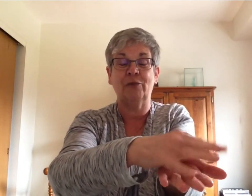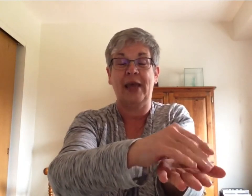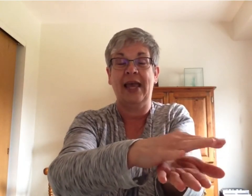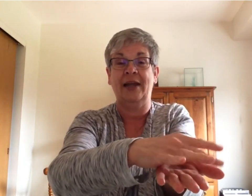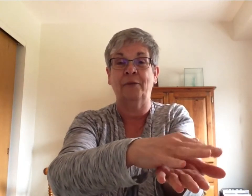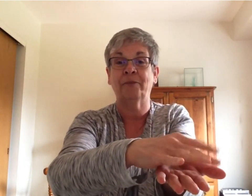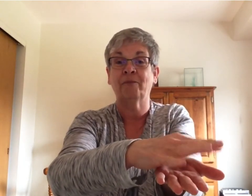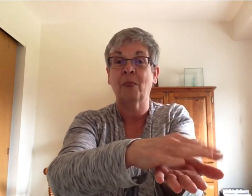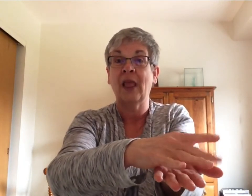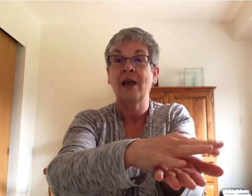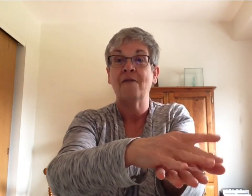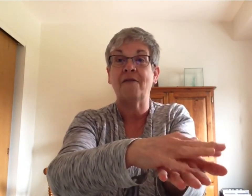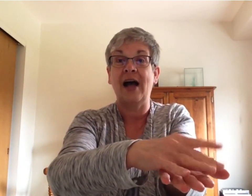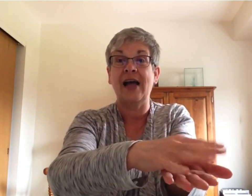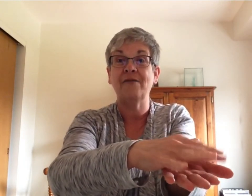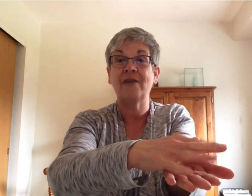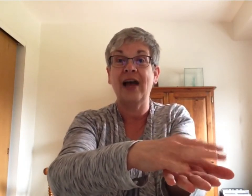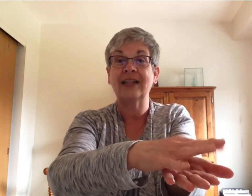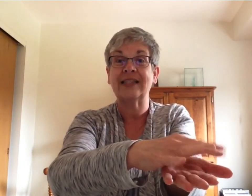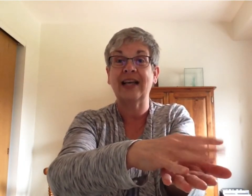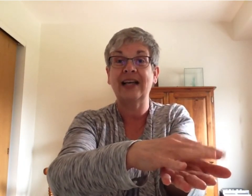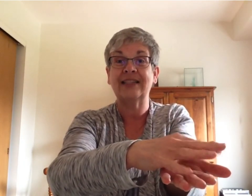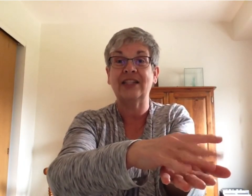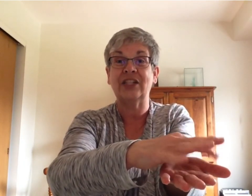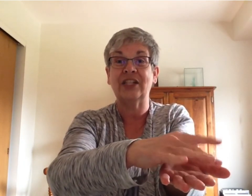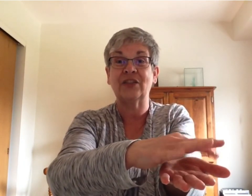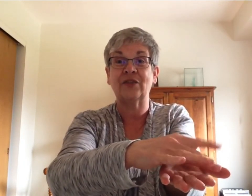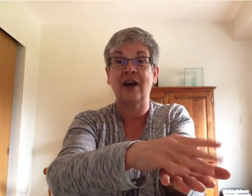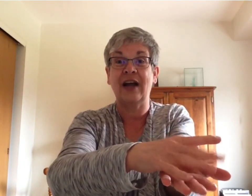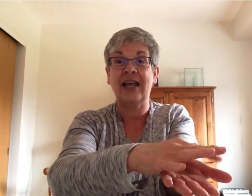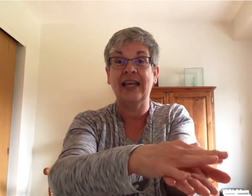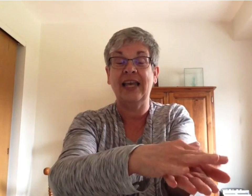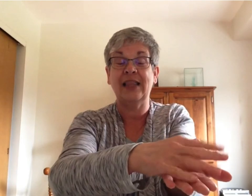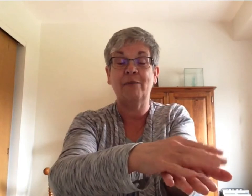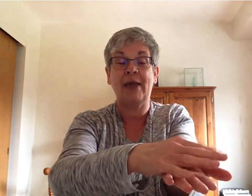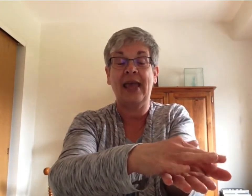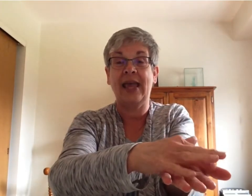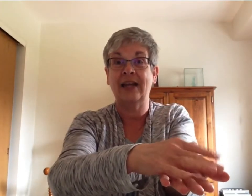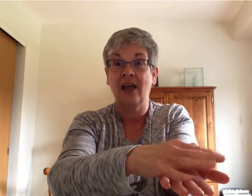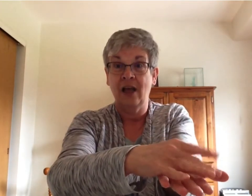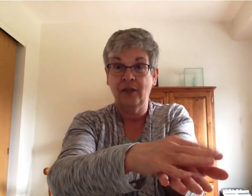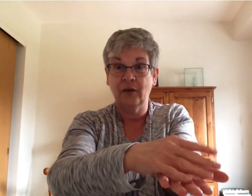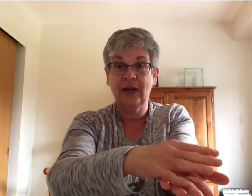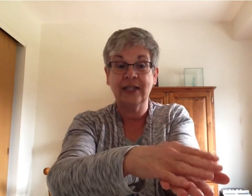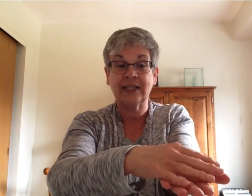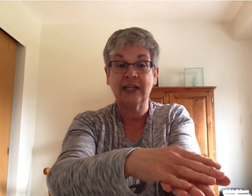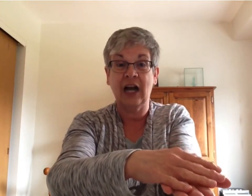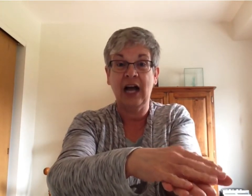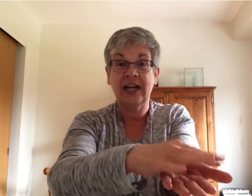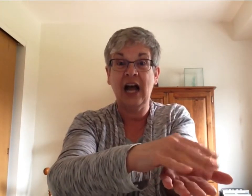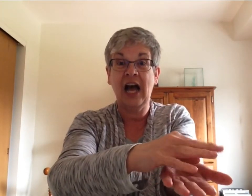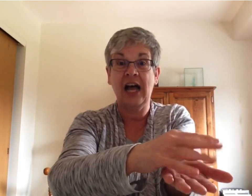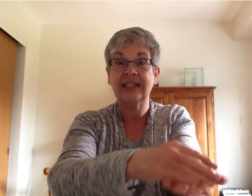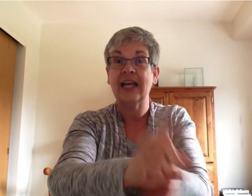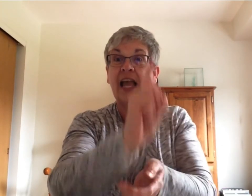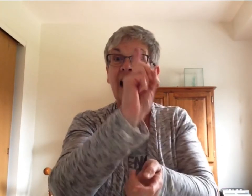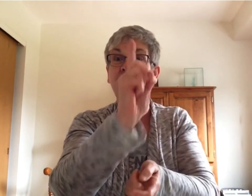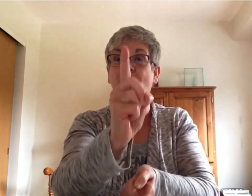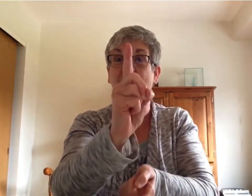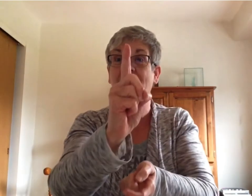pan. Five fat sausages frying in the pan. The grease got hot and one